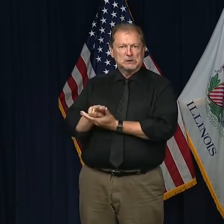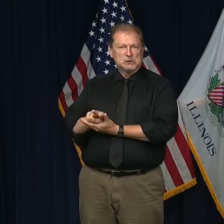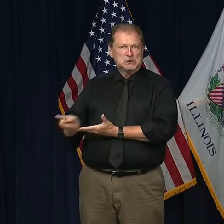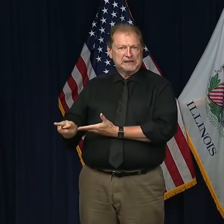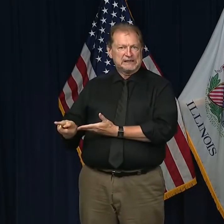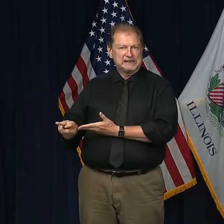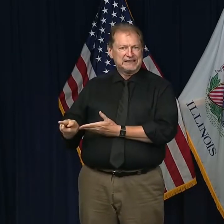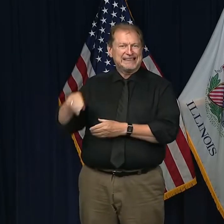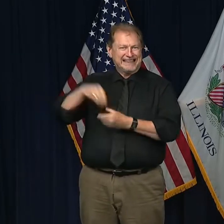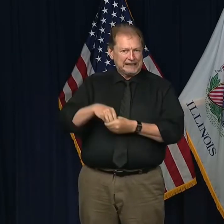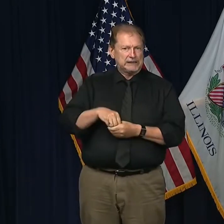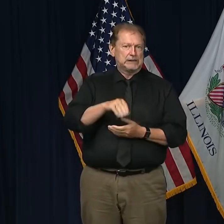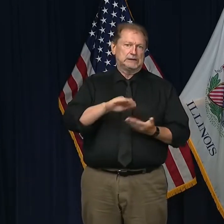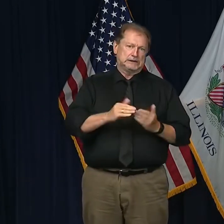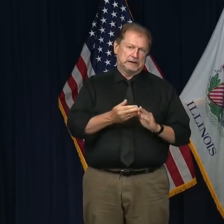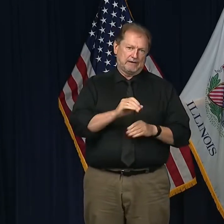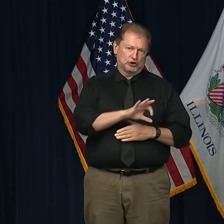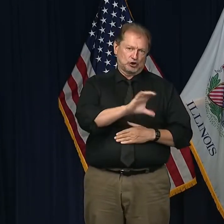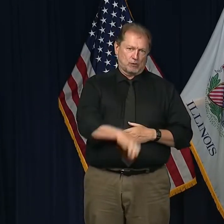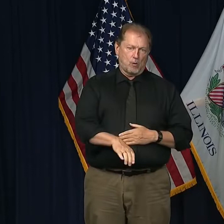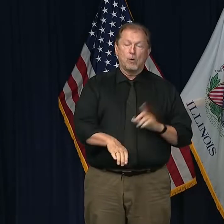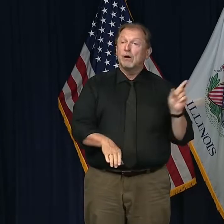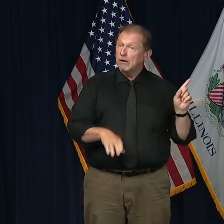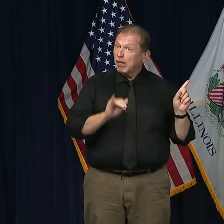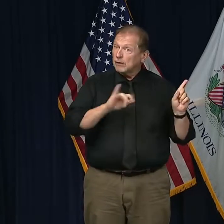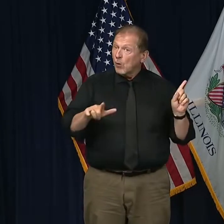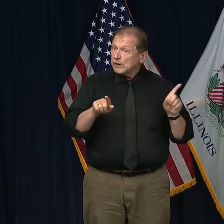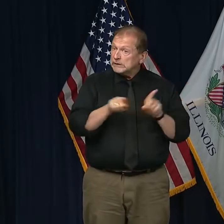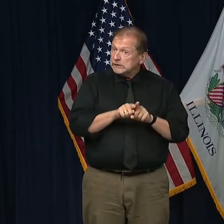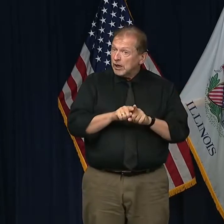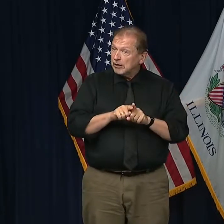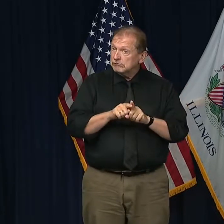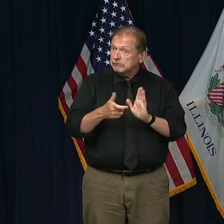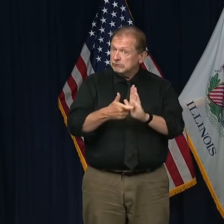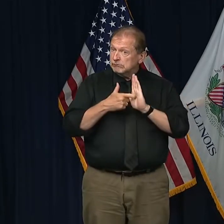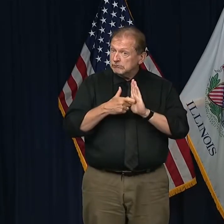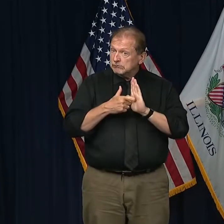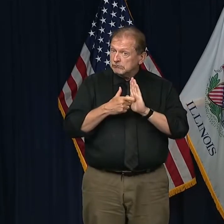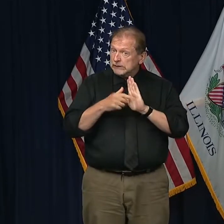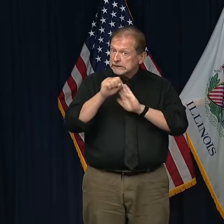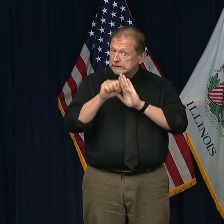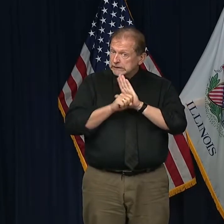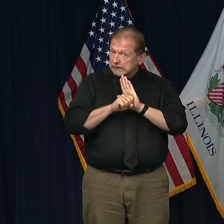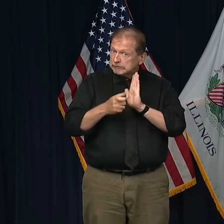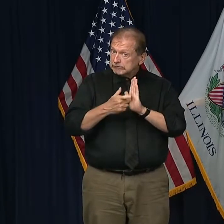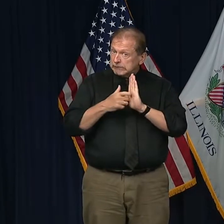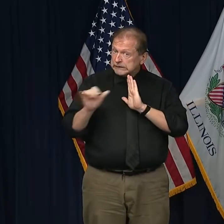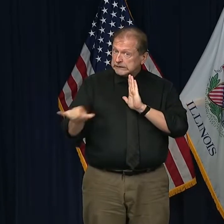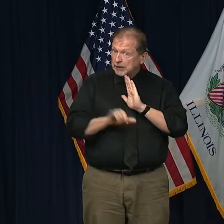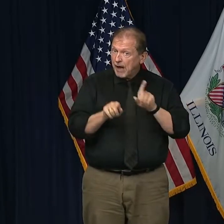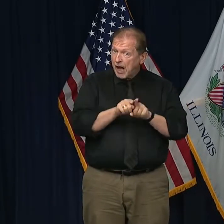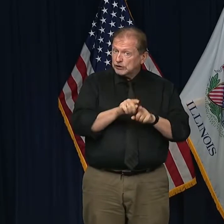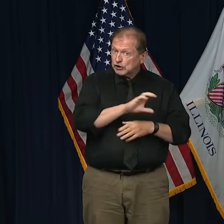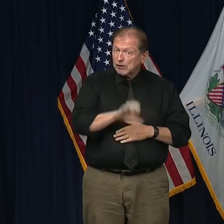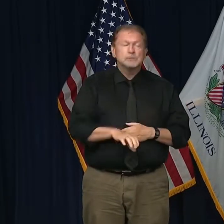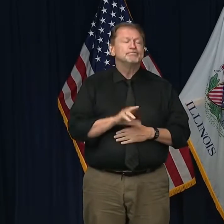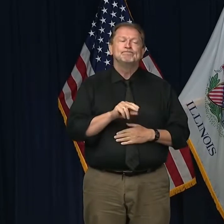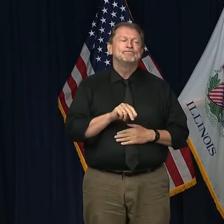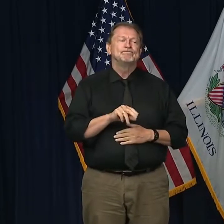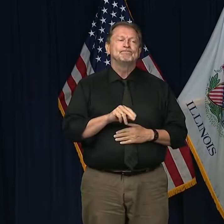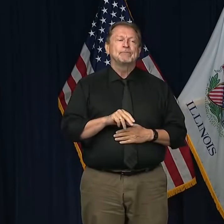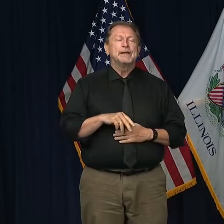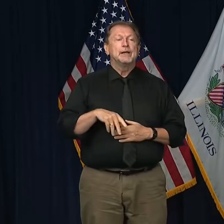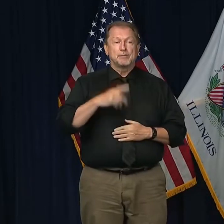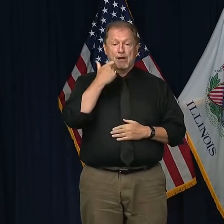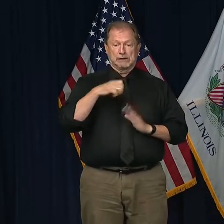that, as you know, we have many people that live in border communities who might work on the other side of the border. On both sides, I